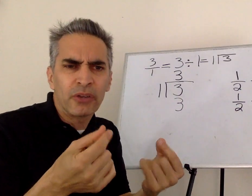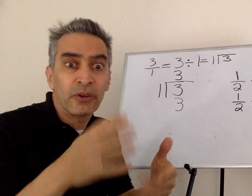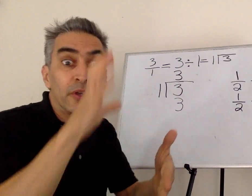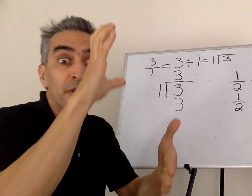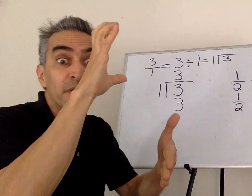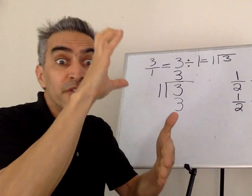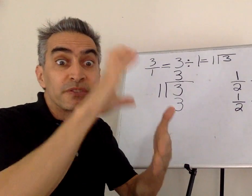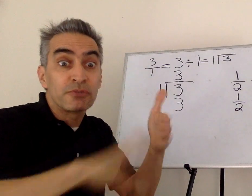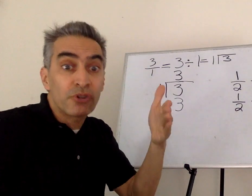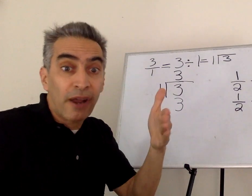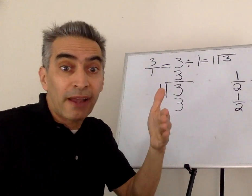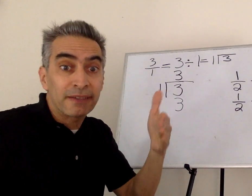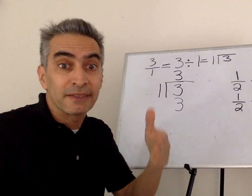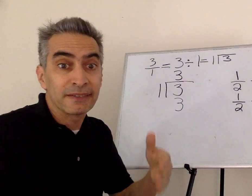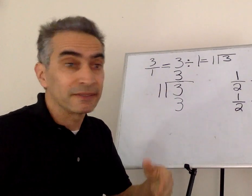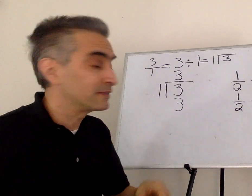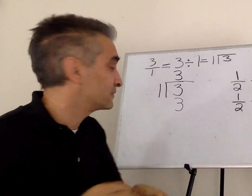Now what are we going to do? We're subtract.